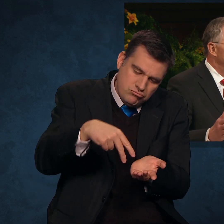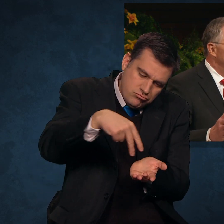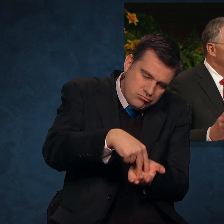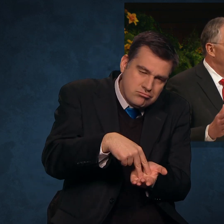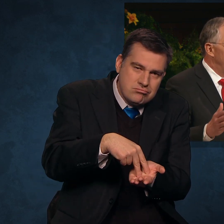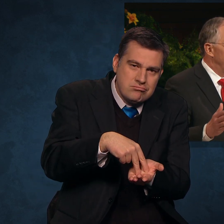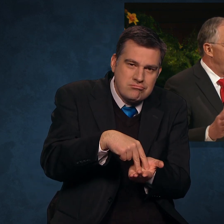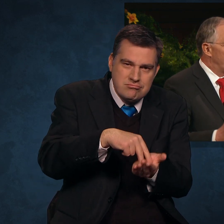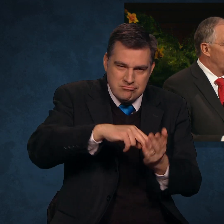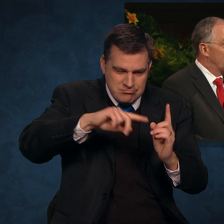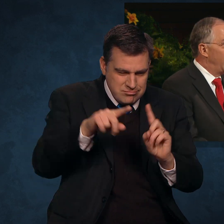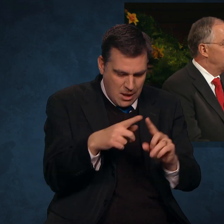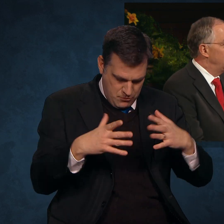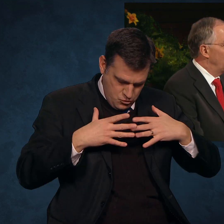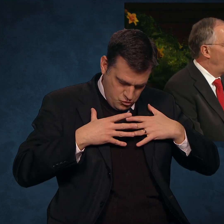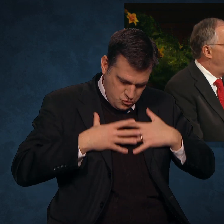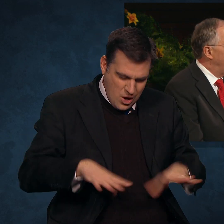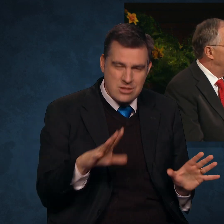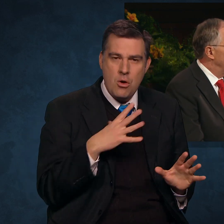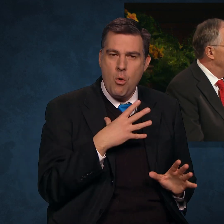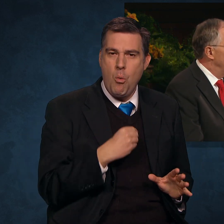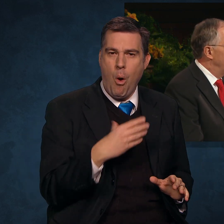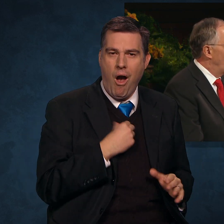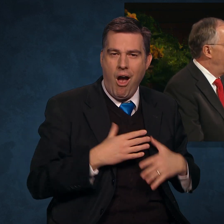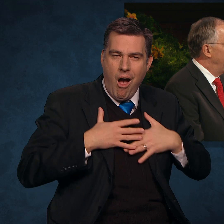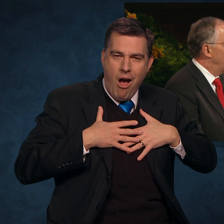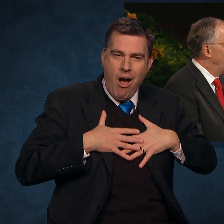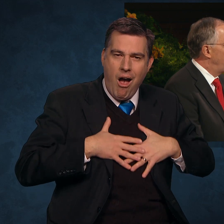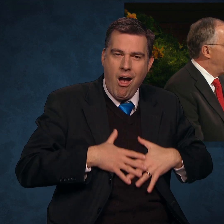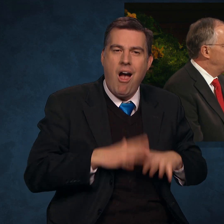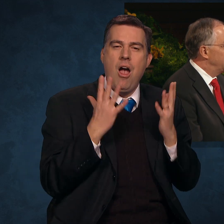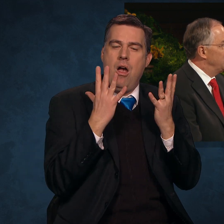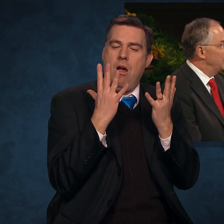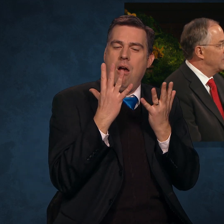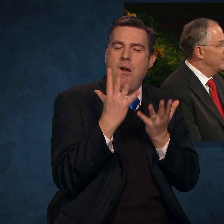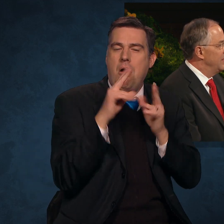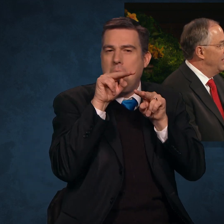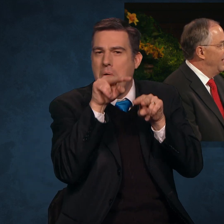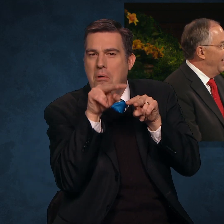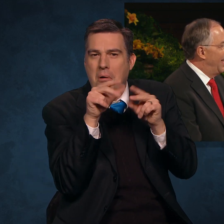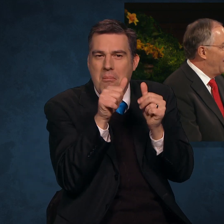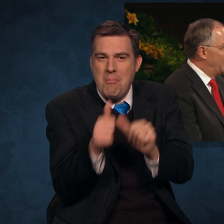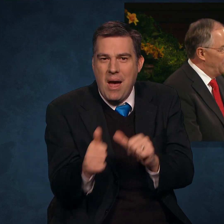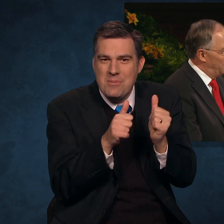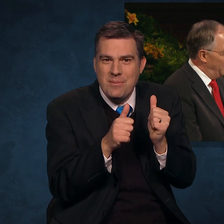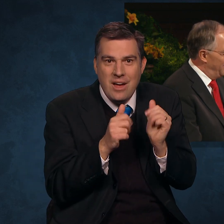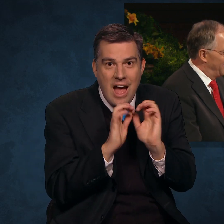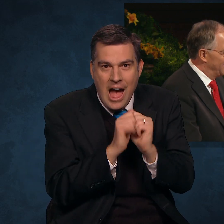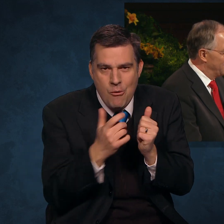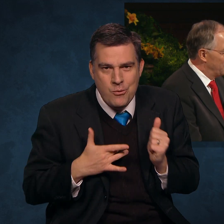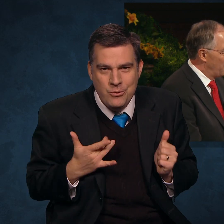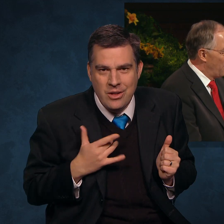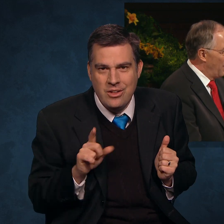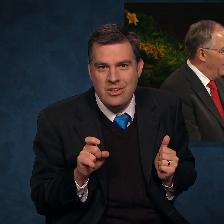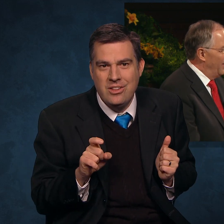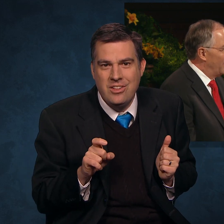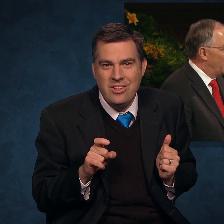in the temple dressed in white, waiting to do baptisms? How did you feel?